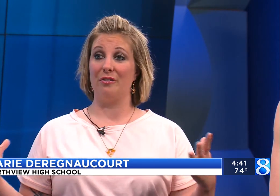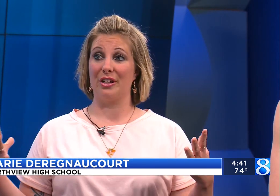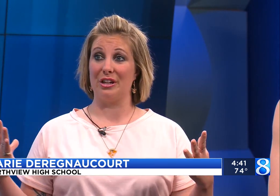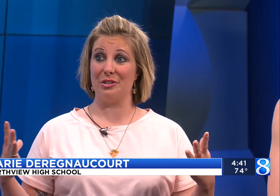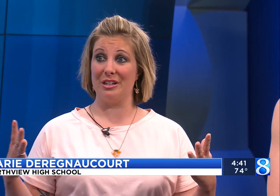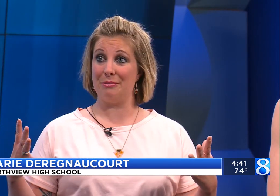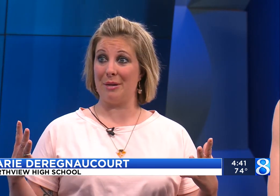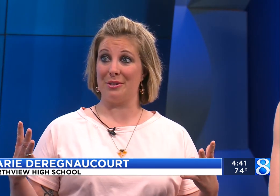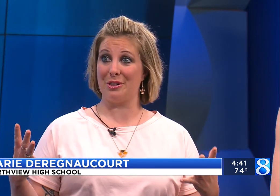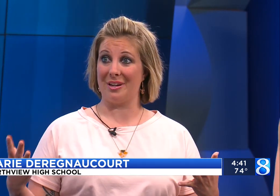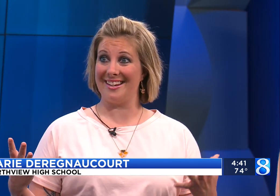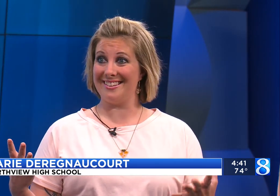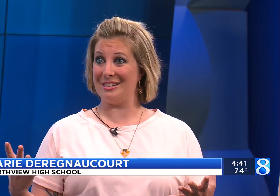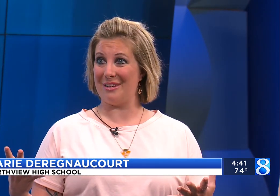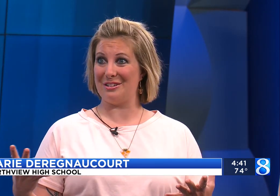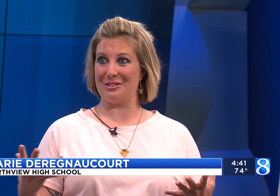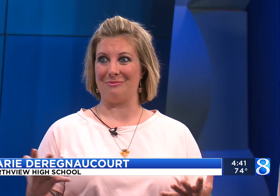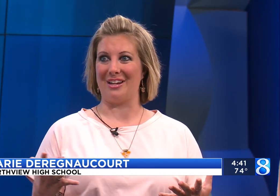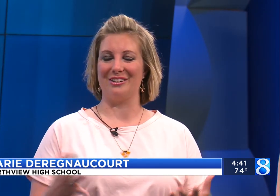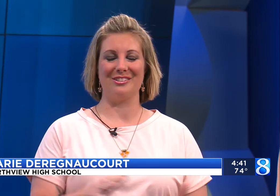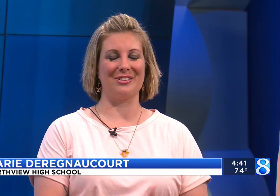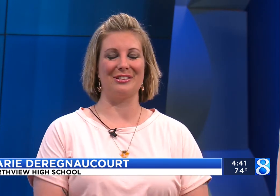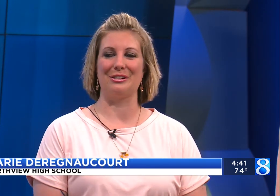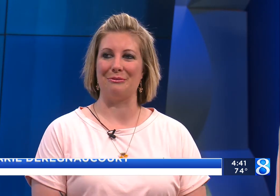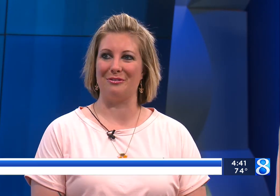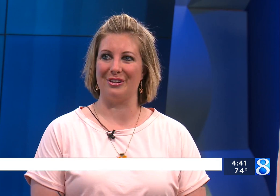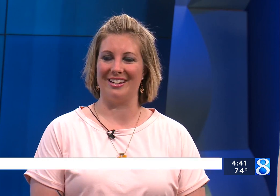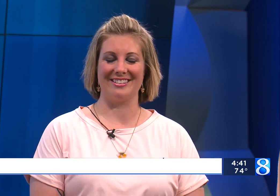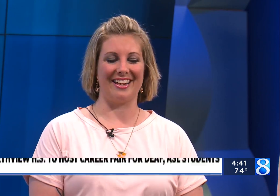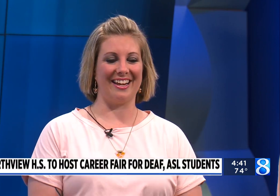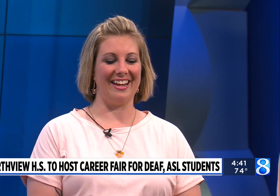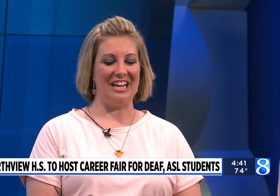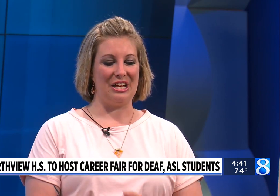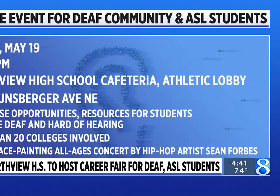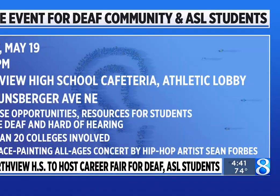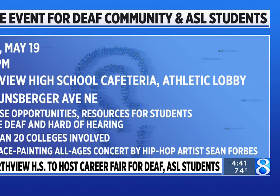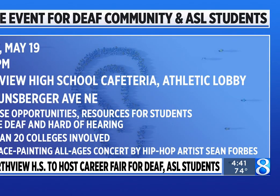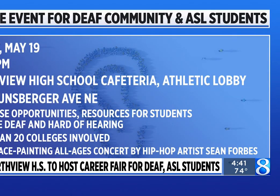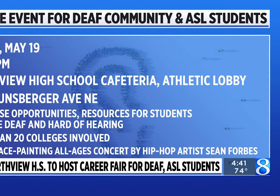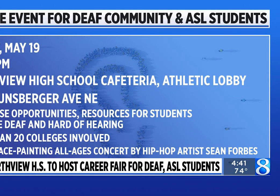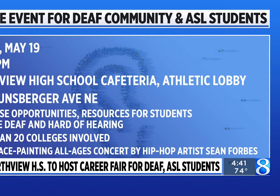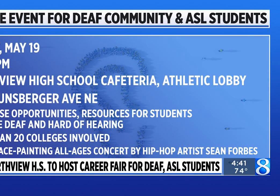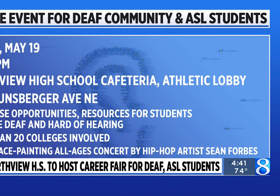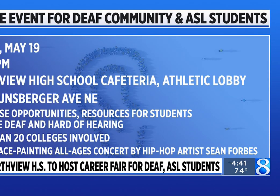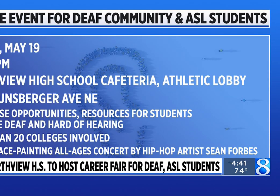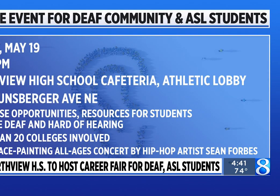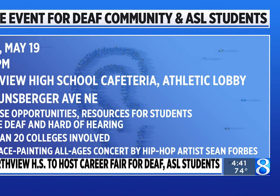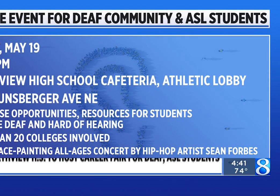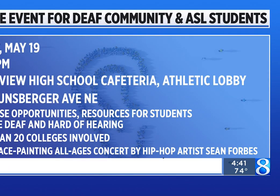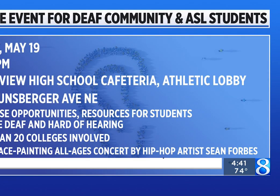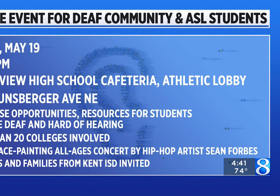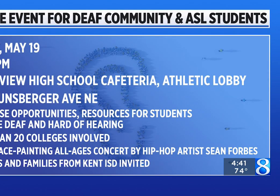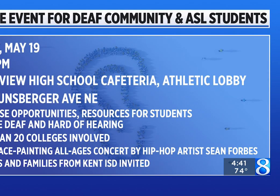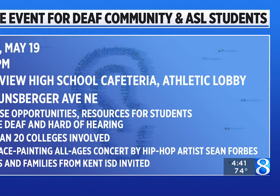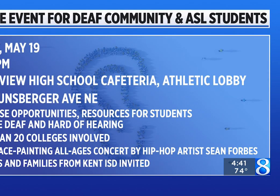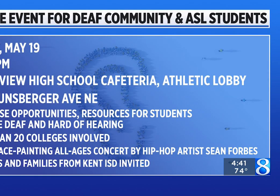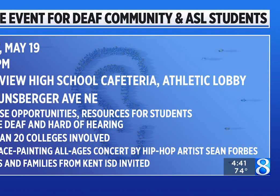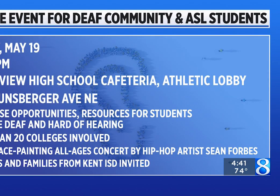over the country to be able to showcase these majors and minors. So it's going to be very exciting. We also have employers looking to hire people for either summer